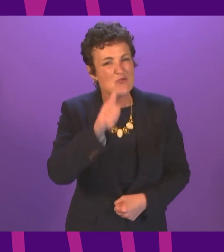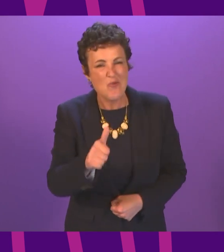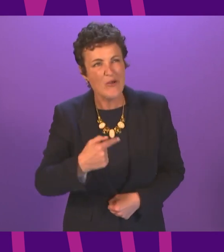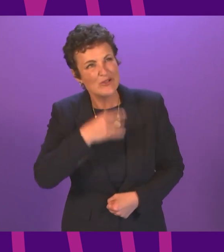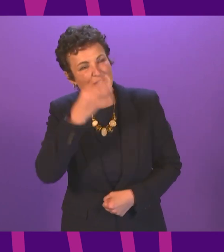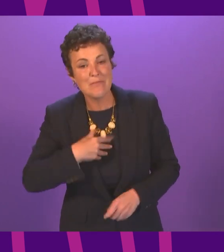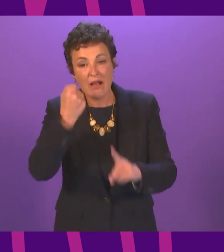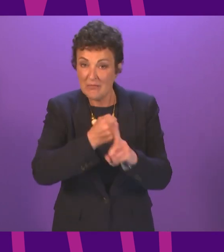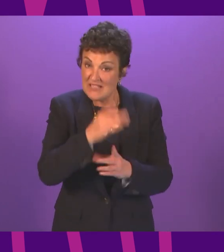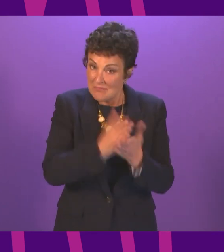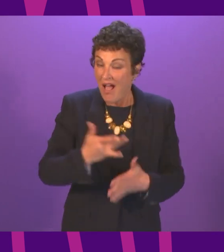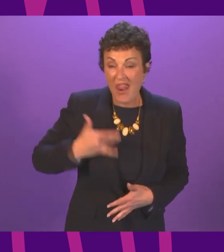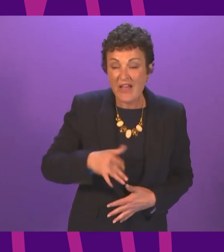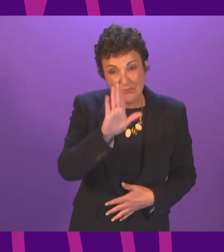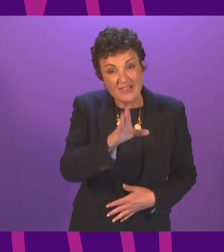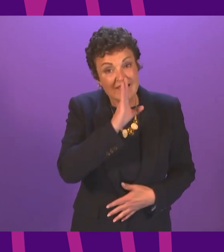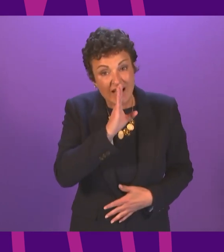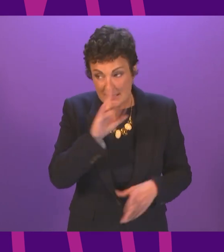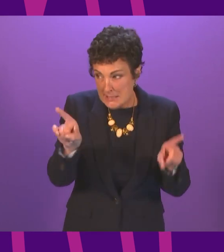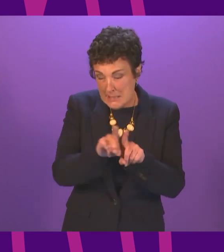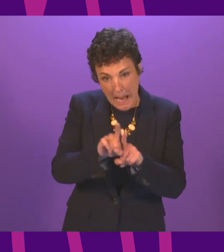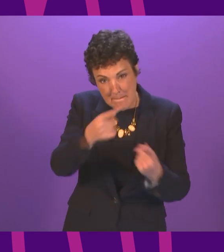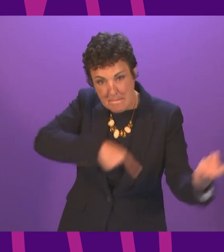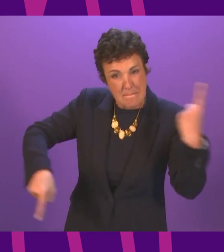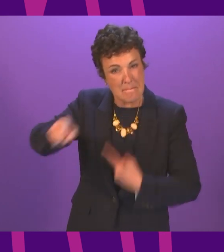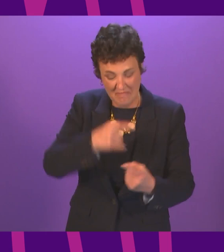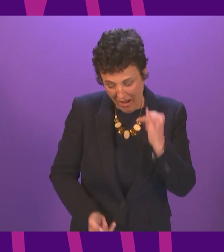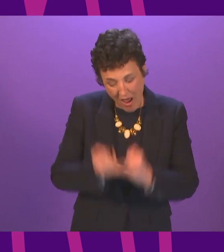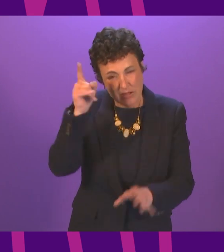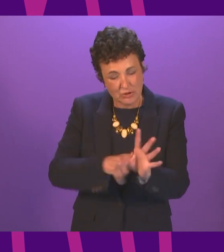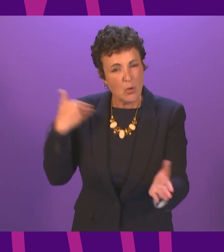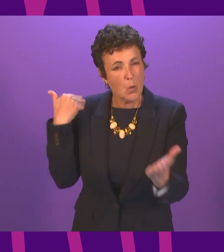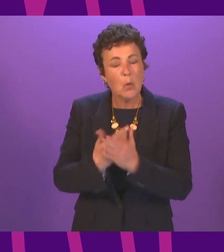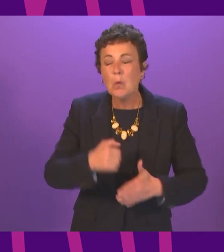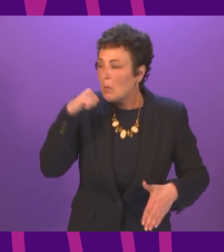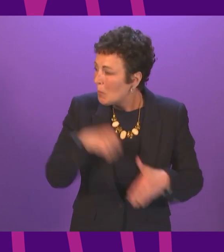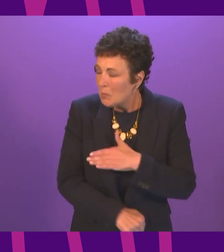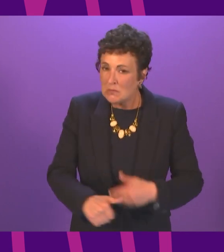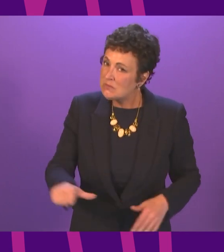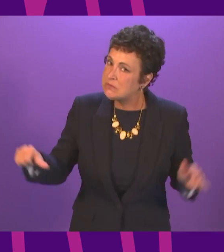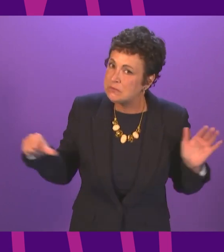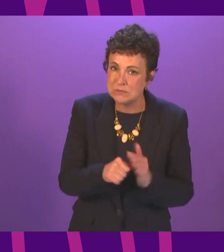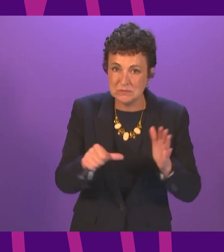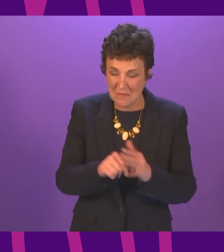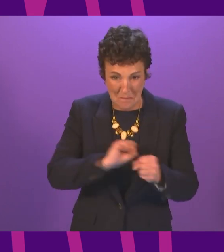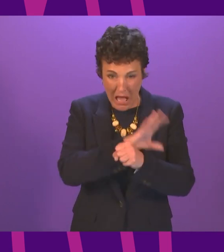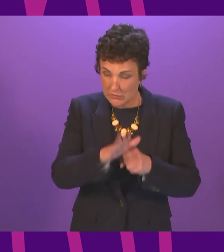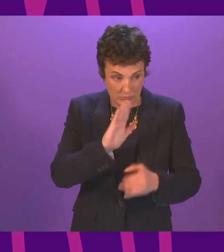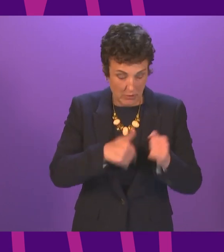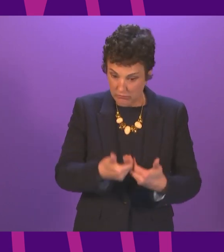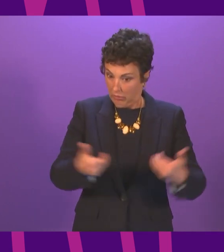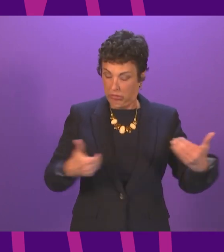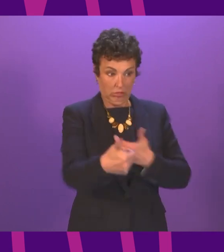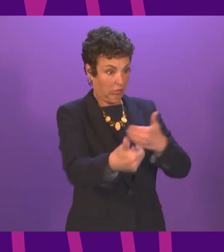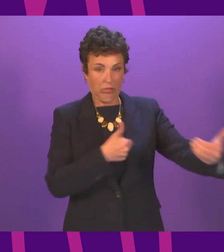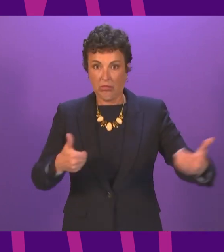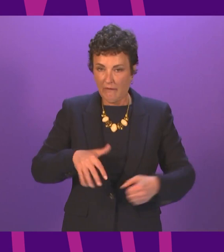but sadly the story of far too many people's lives this last year has been tough for all of us the pandemic separated us from our